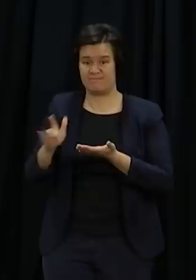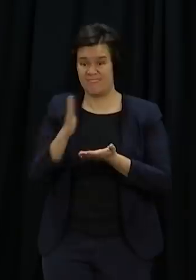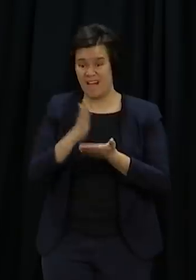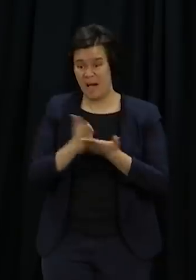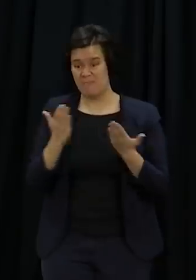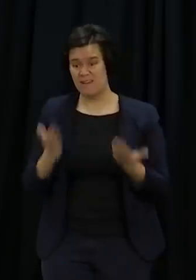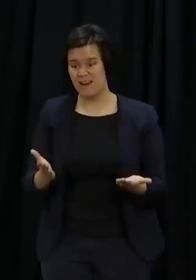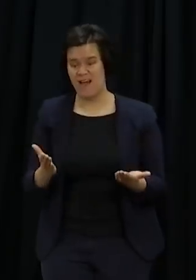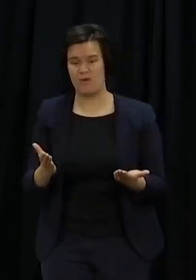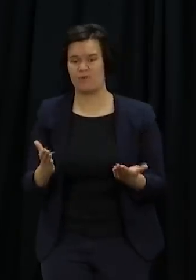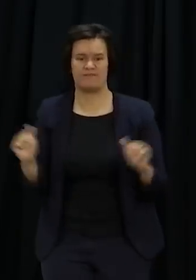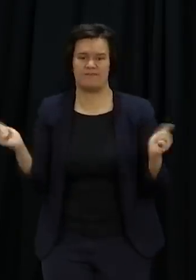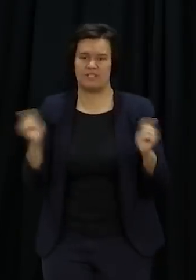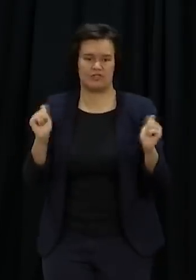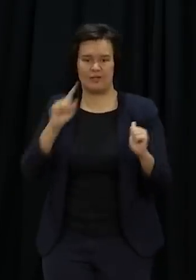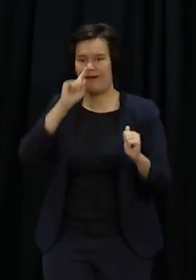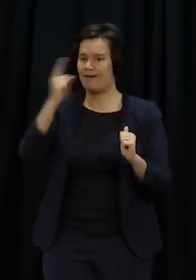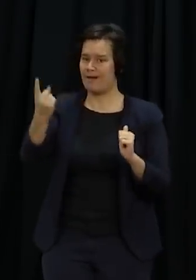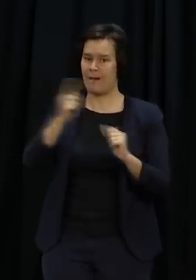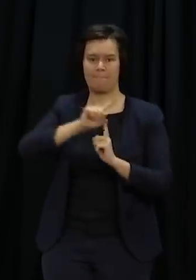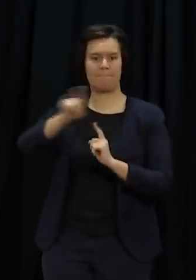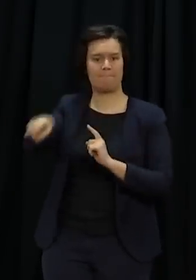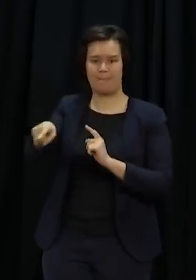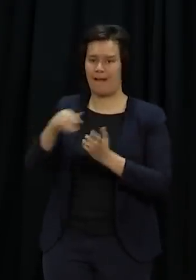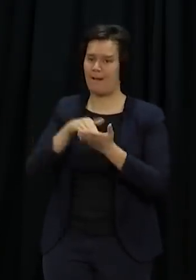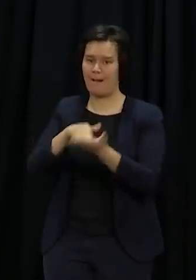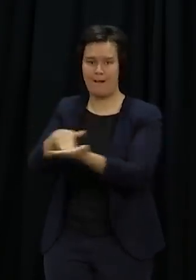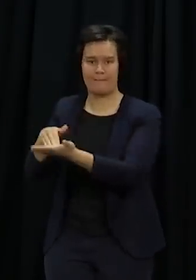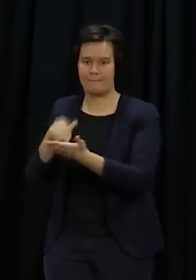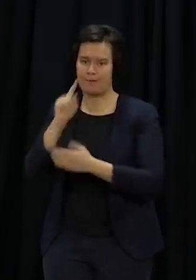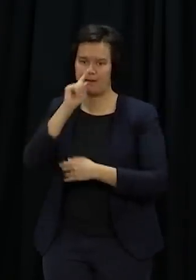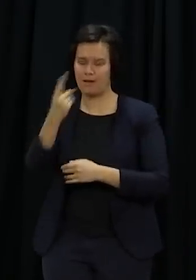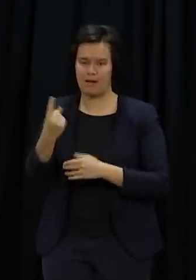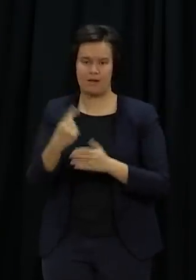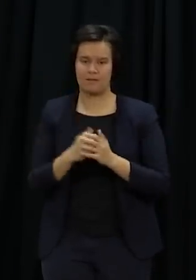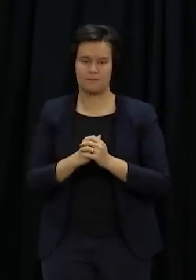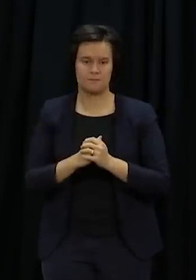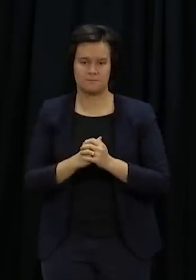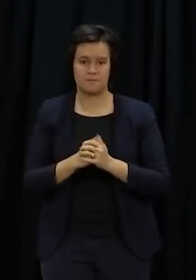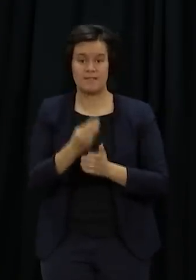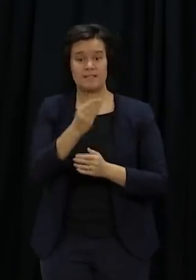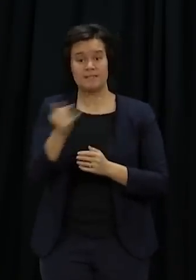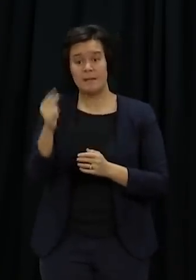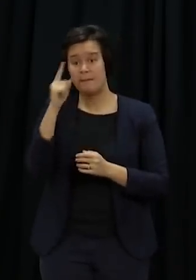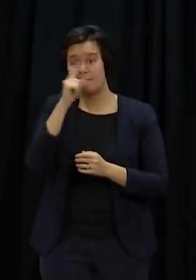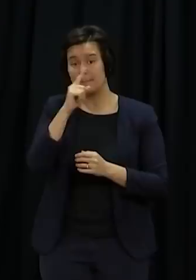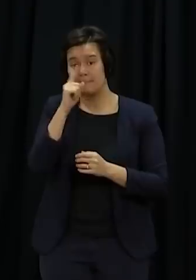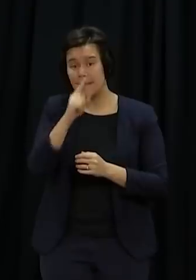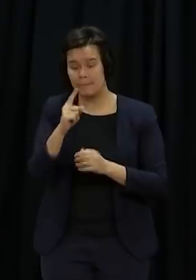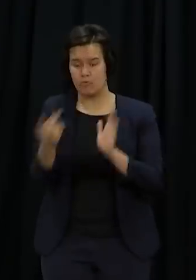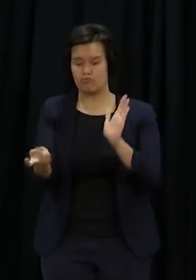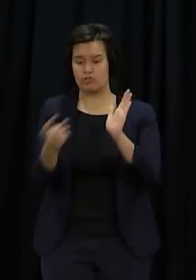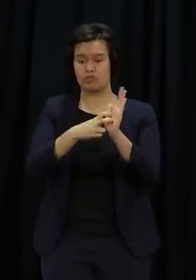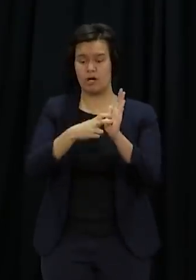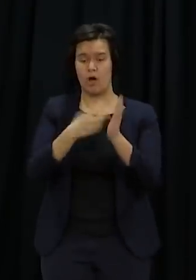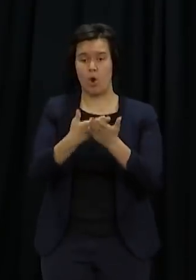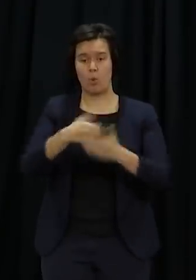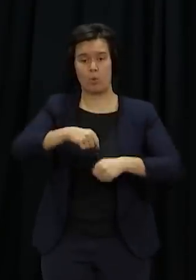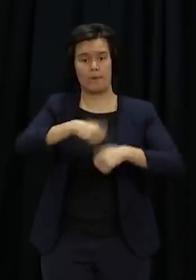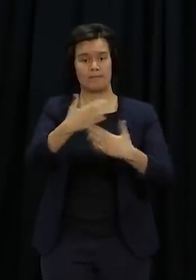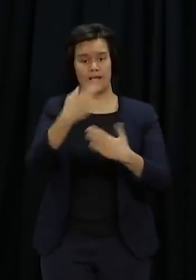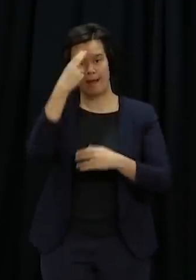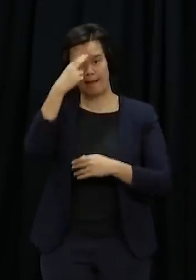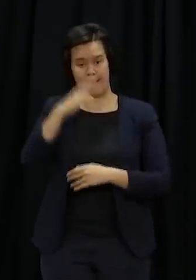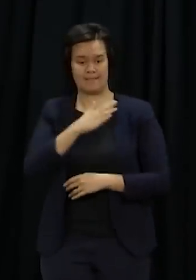Trade remain in close contact with New Zealand citizens and permanent residents in Afghanistan who had previously registered on safe travel or